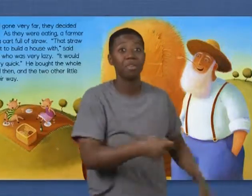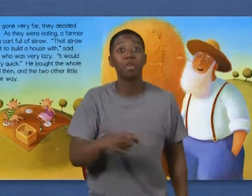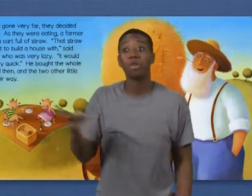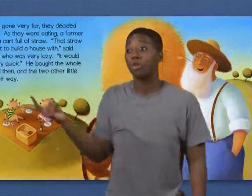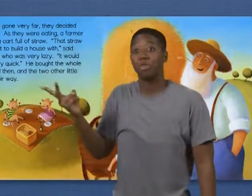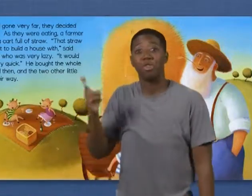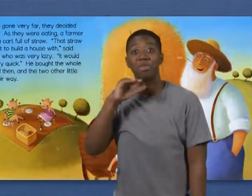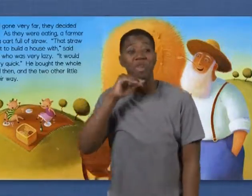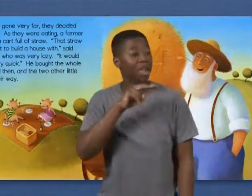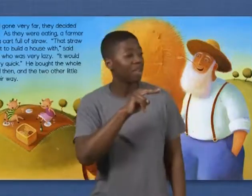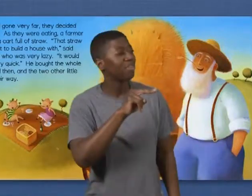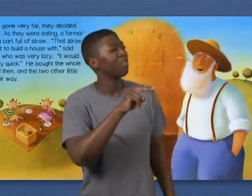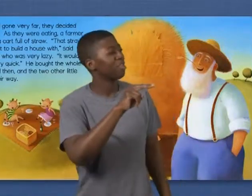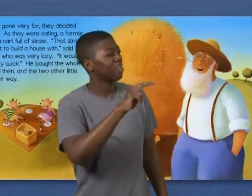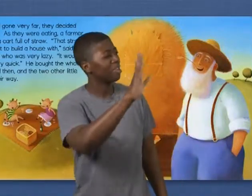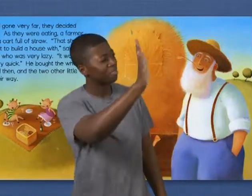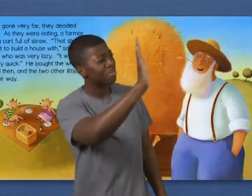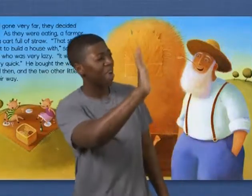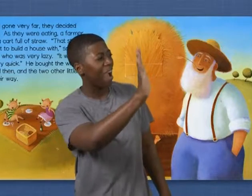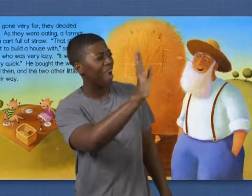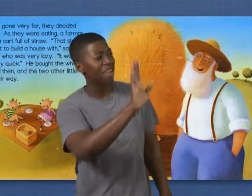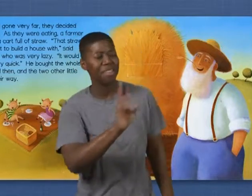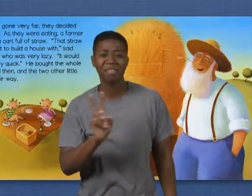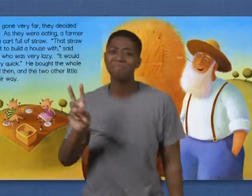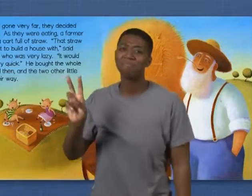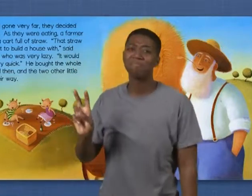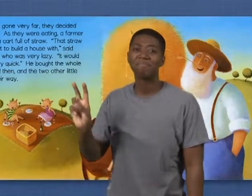And the two other little pigs went on their way.